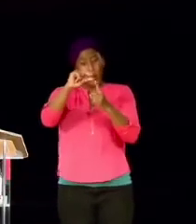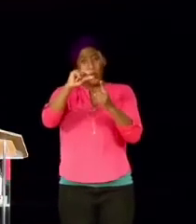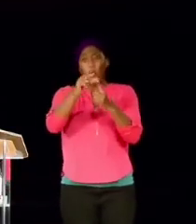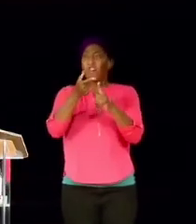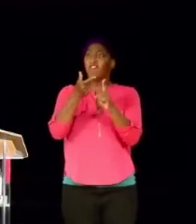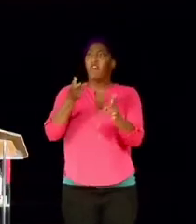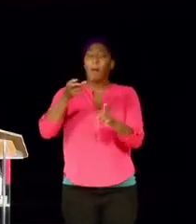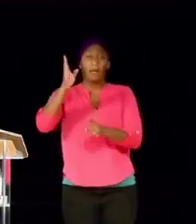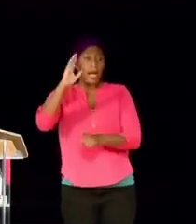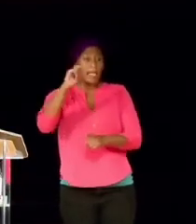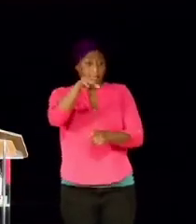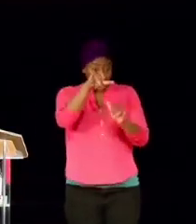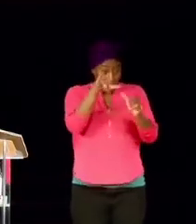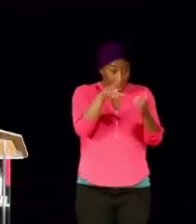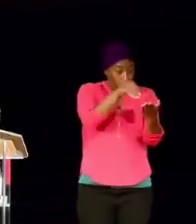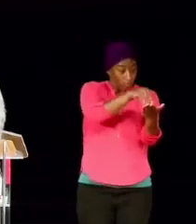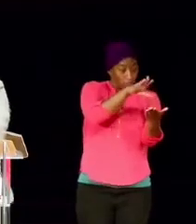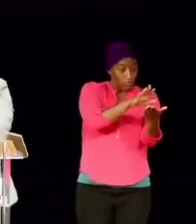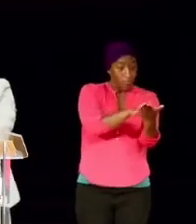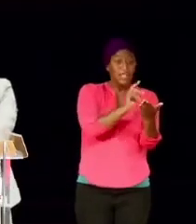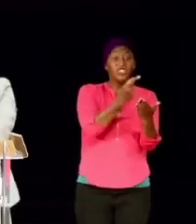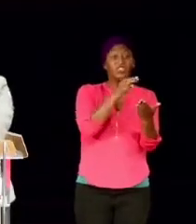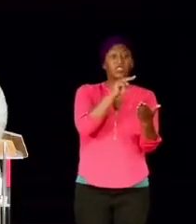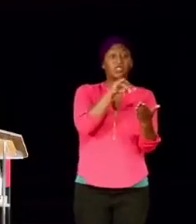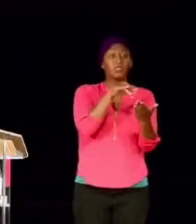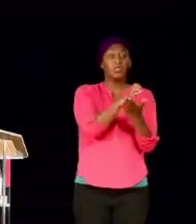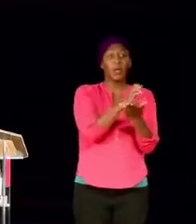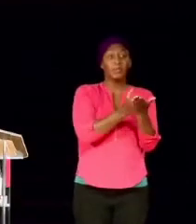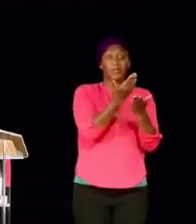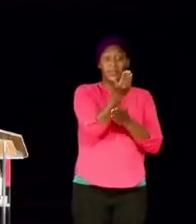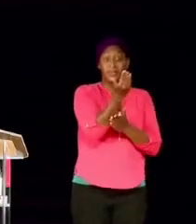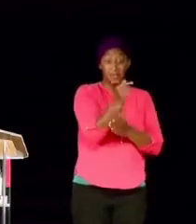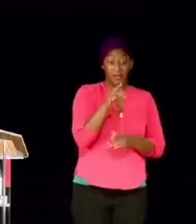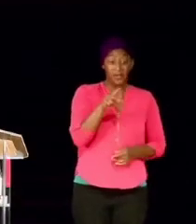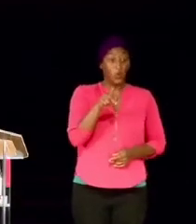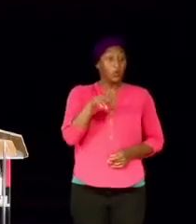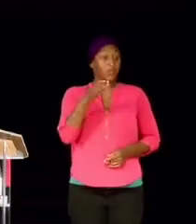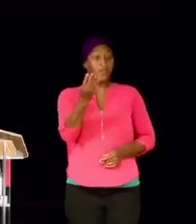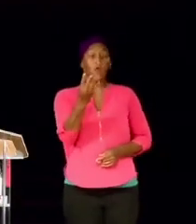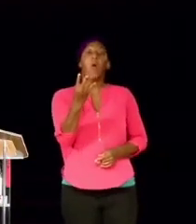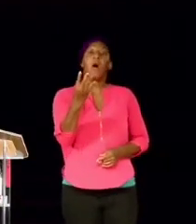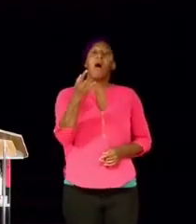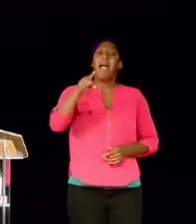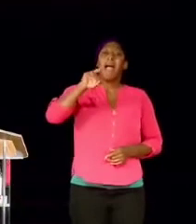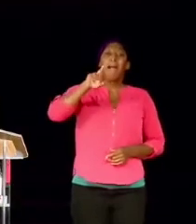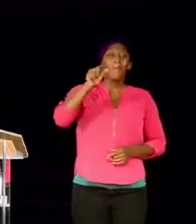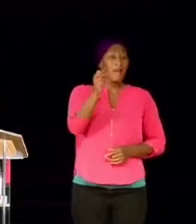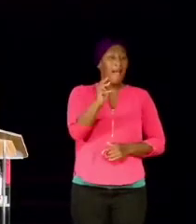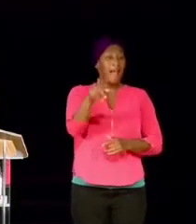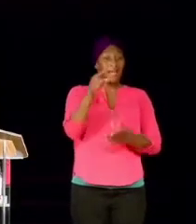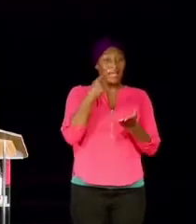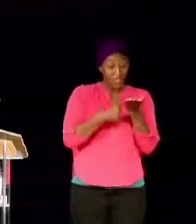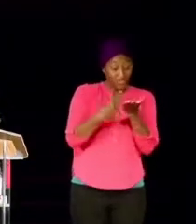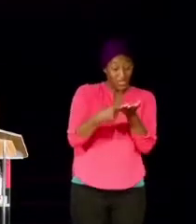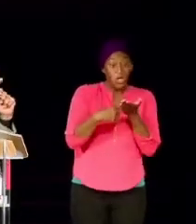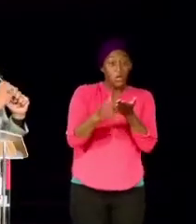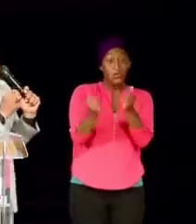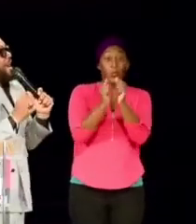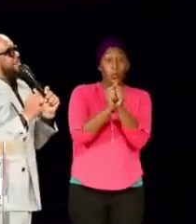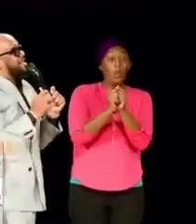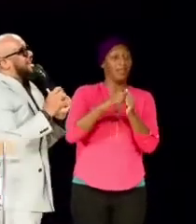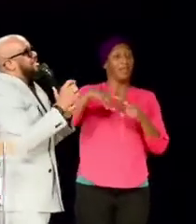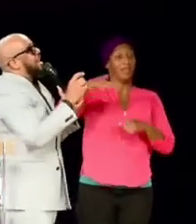in Genesis chapter 15. At verse number 4, Abraham is having a dialogue with God in the King James Version,